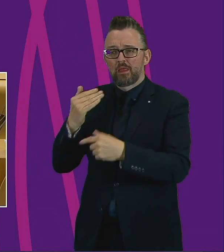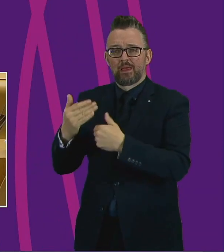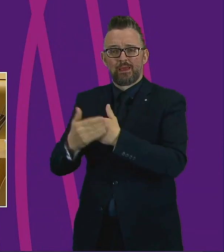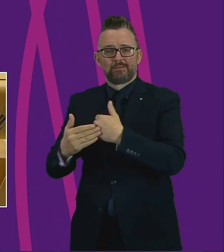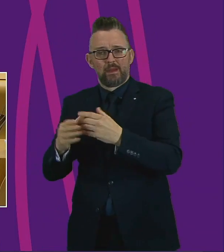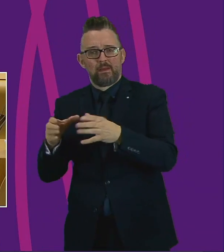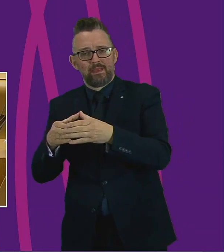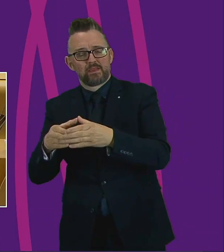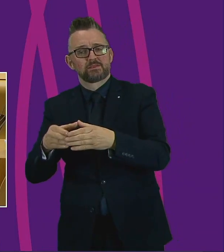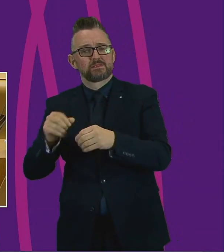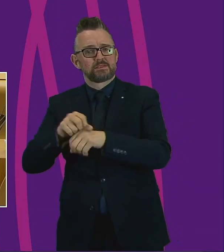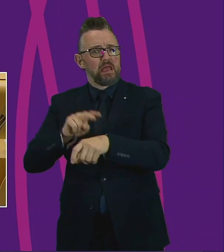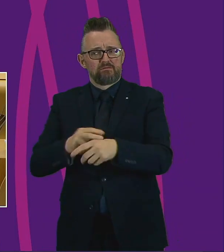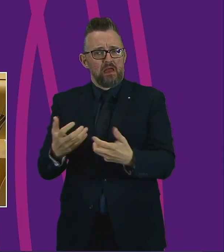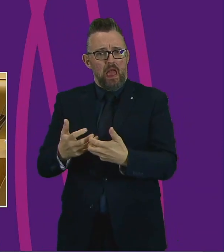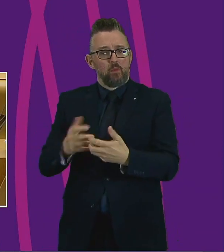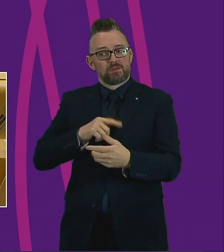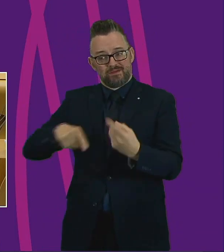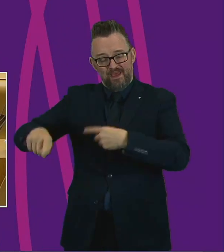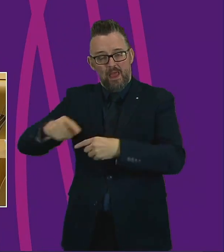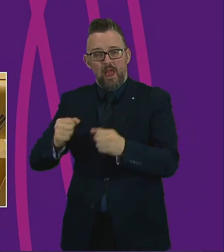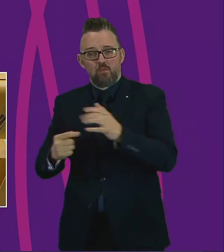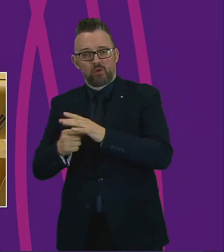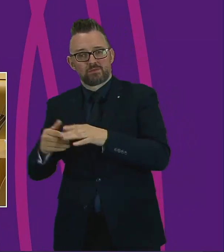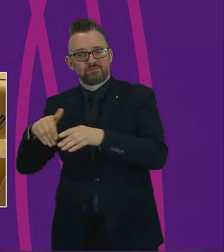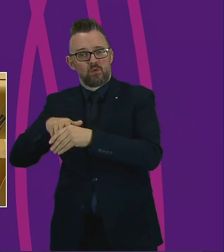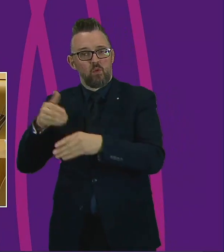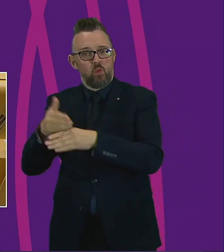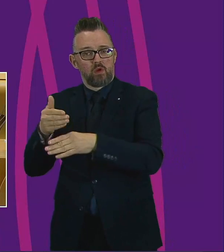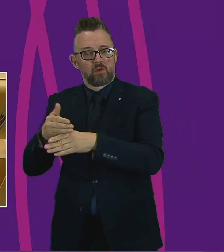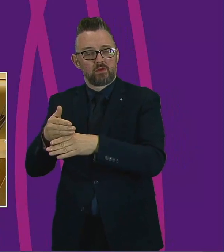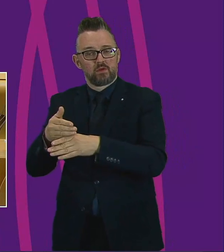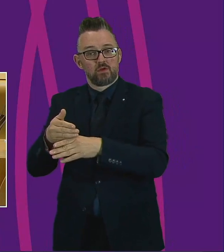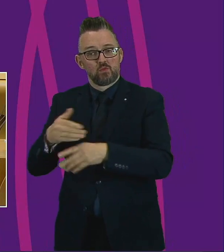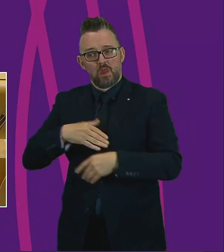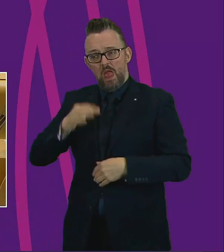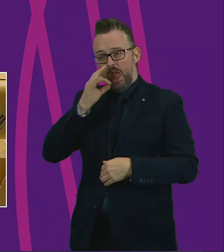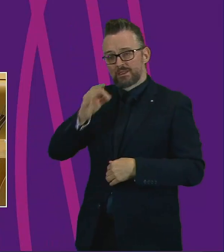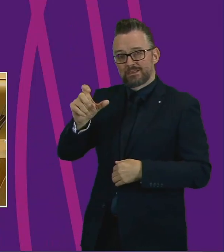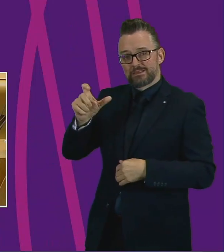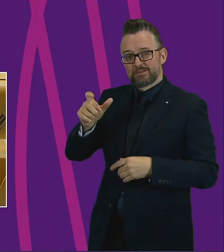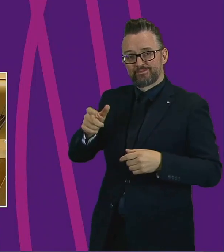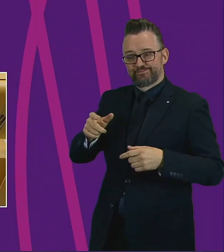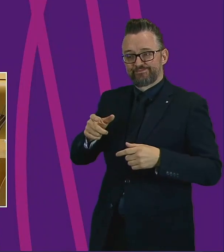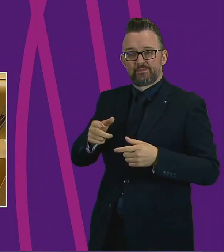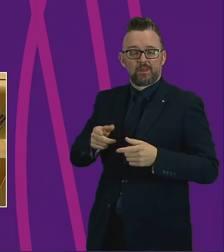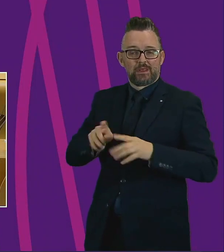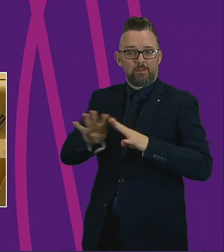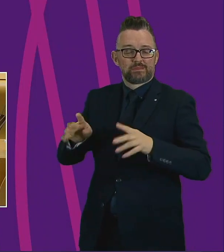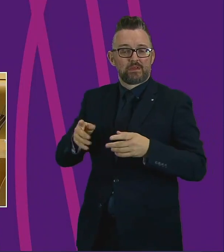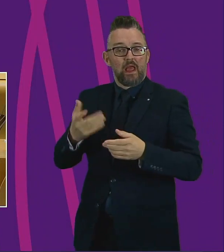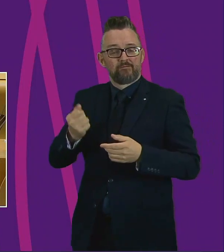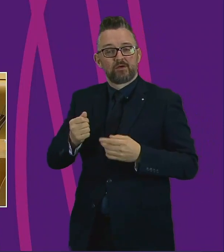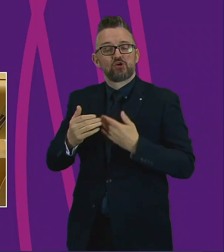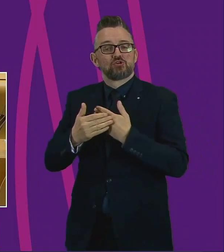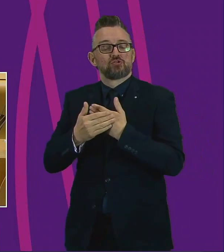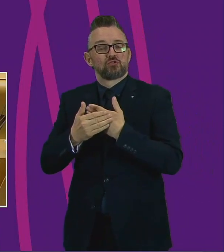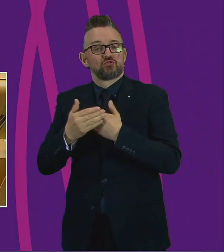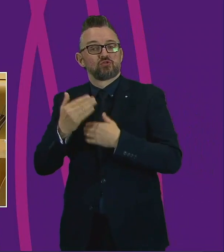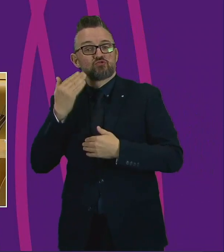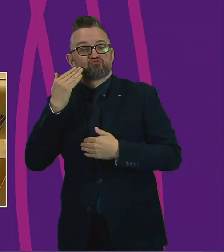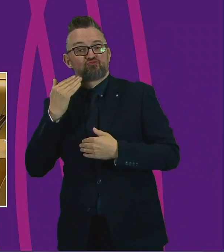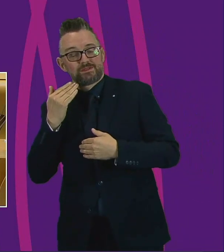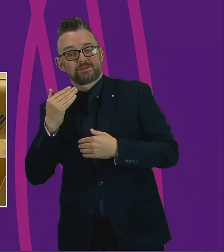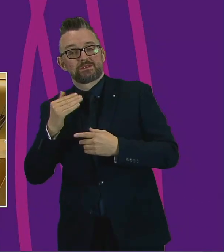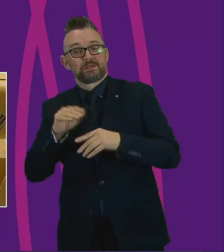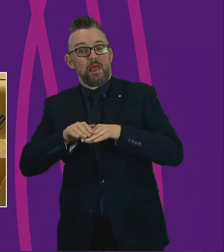vital work. So I'd be keen to know if the Cabinet Secretary is looking at producing a race equality impact assessment and